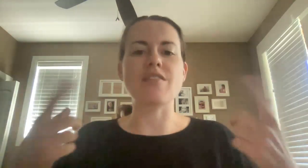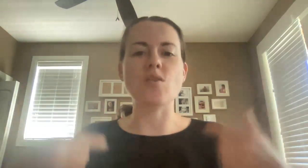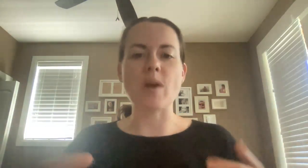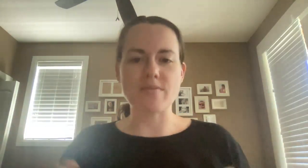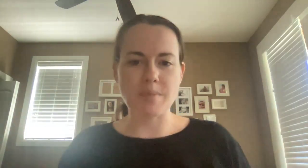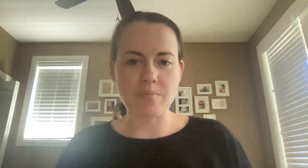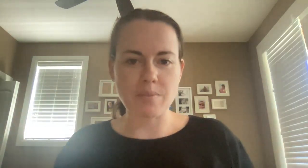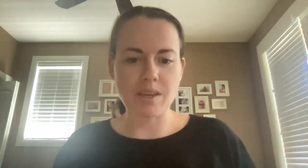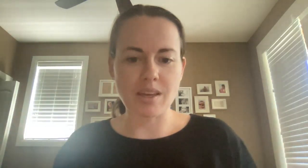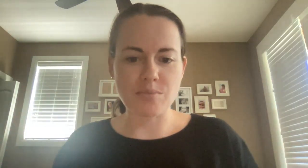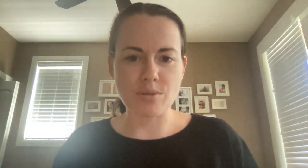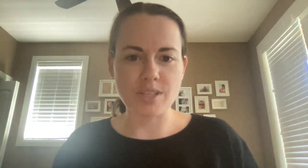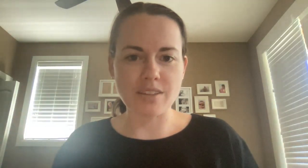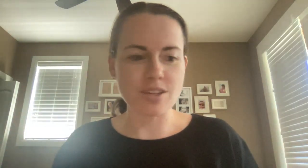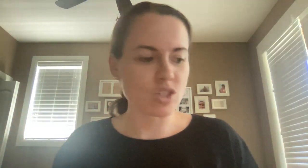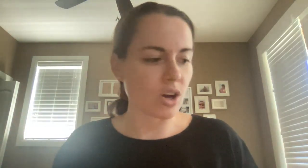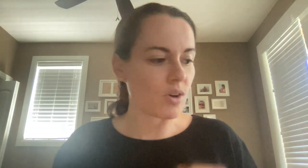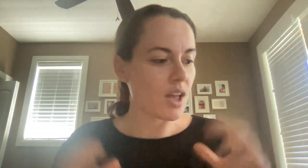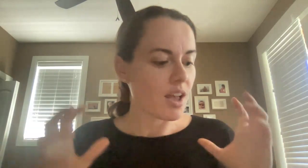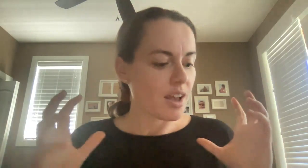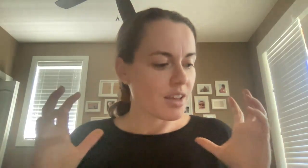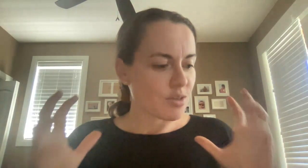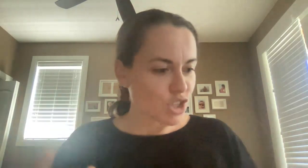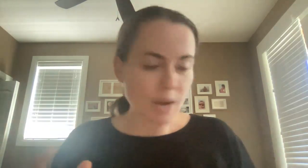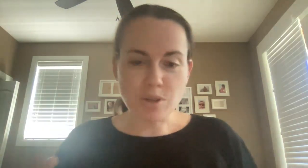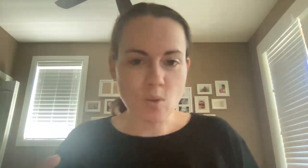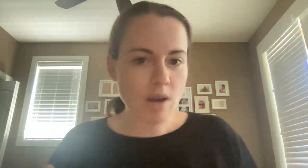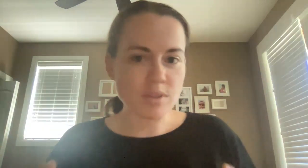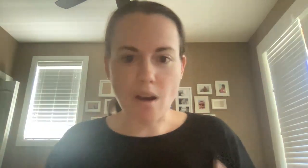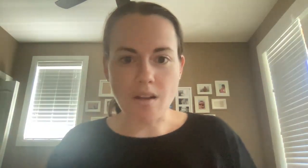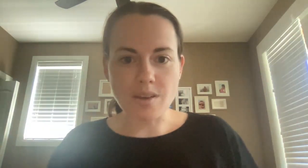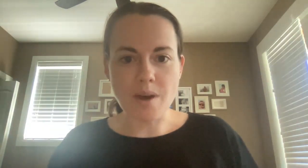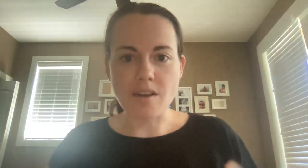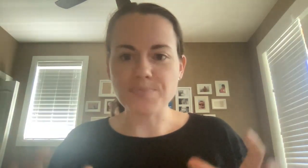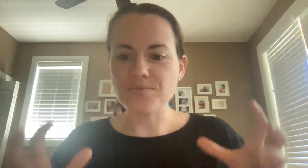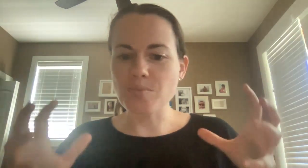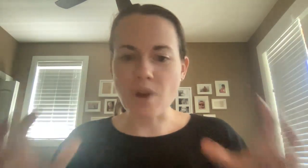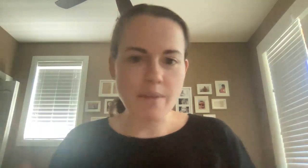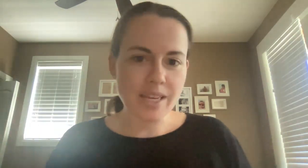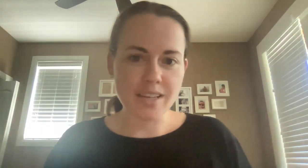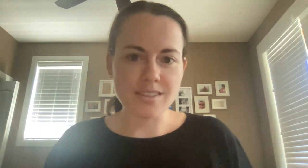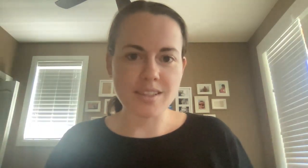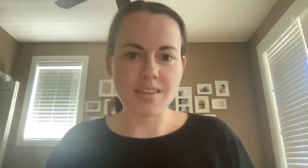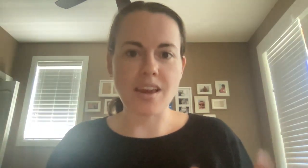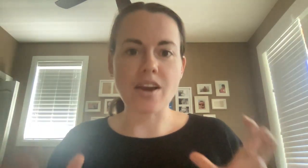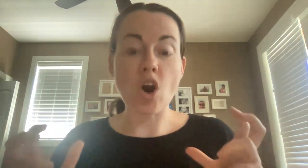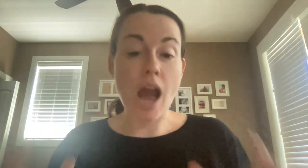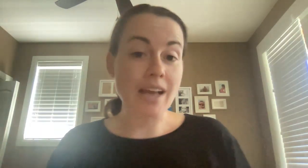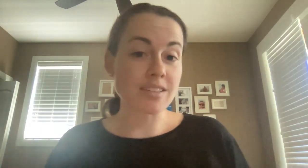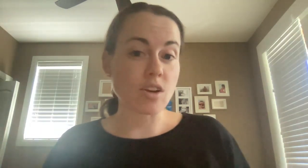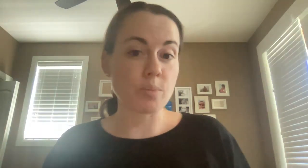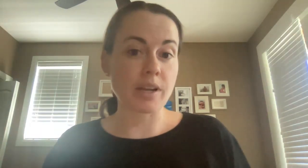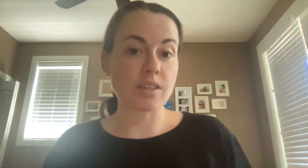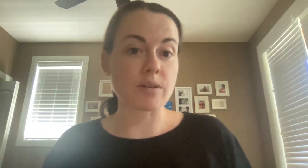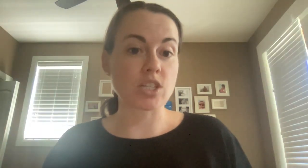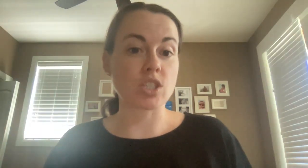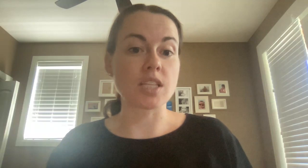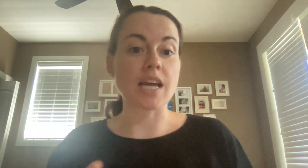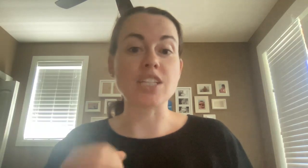kind of away from that mimicking process. So chapter one was all about priming kids to think, asking open end questions and